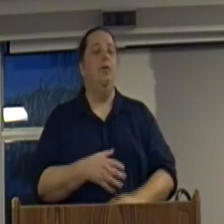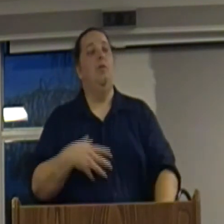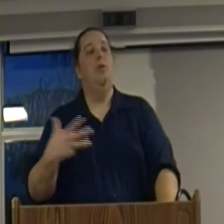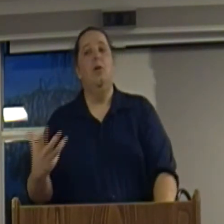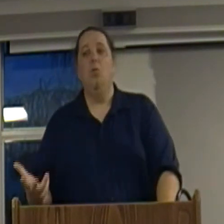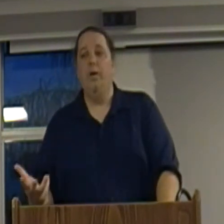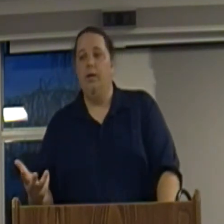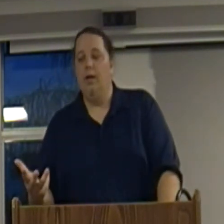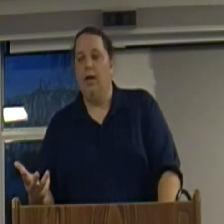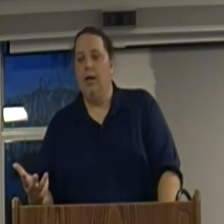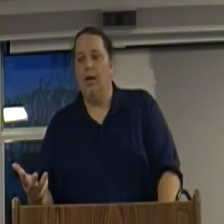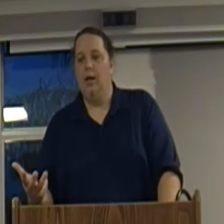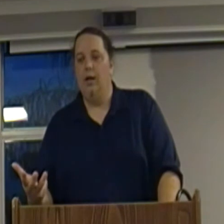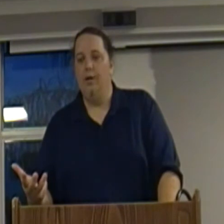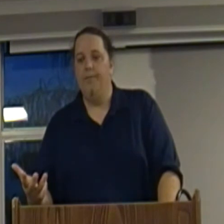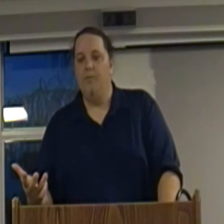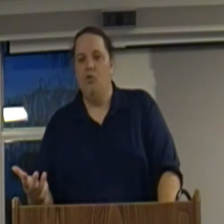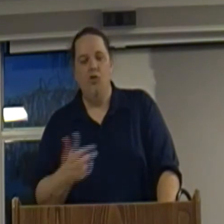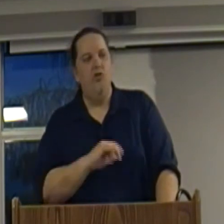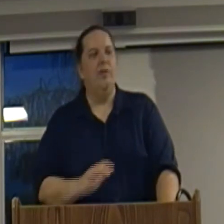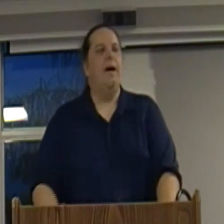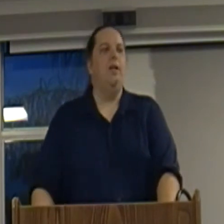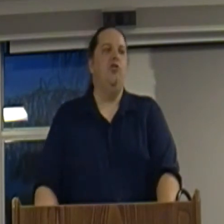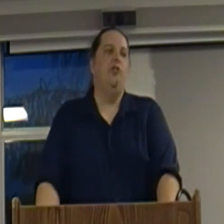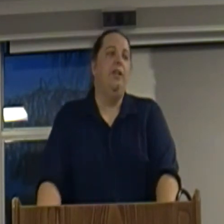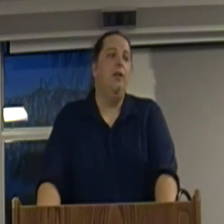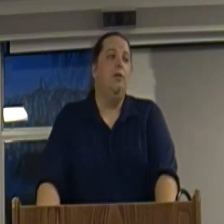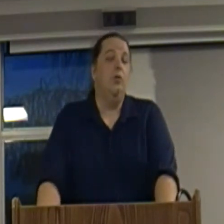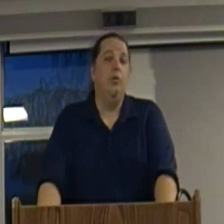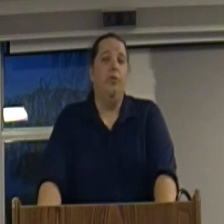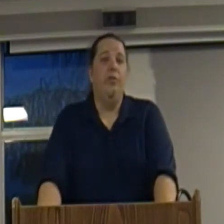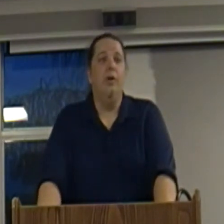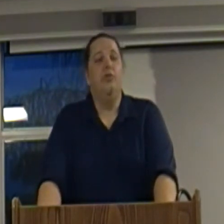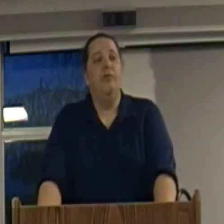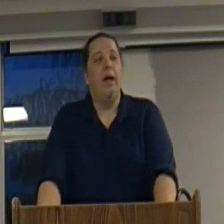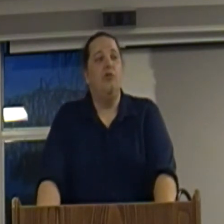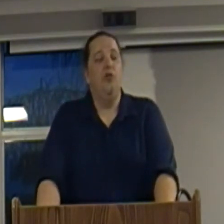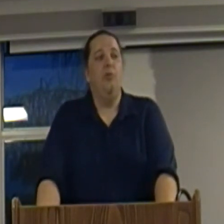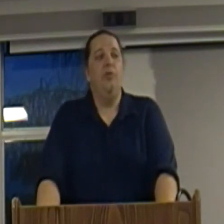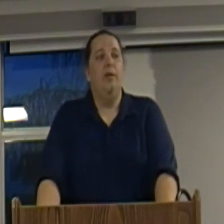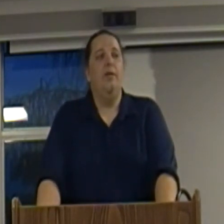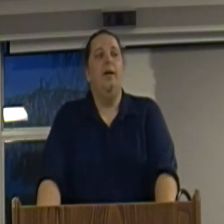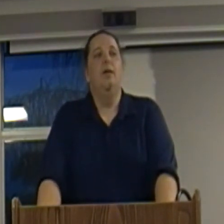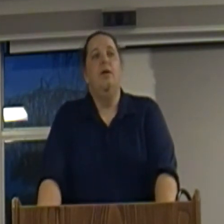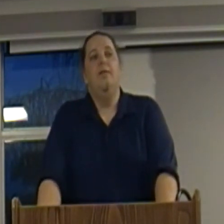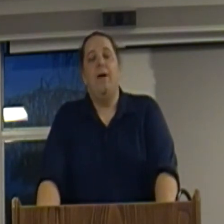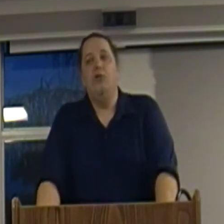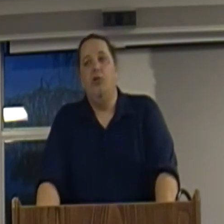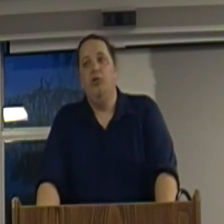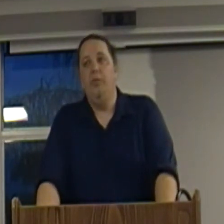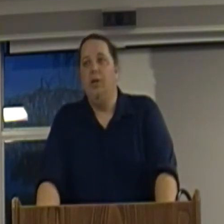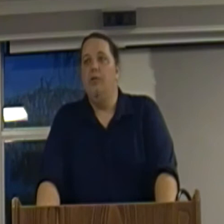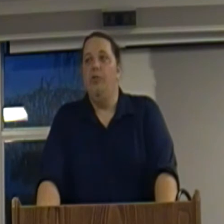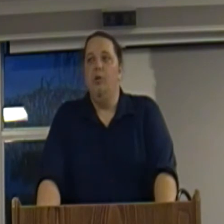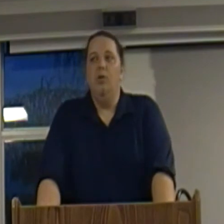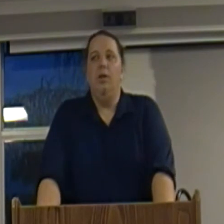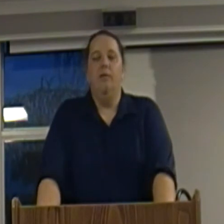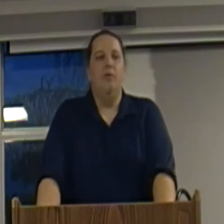when, uh, Giovanni Gentile, who was a theorist of fascism, said that fascism is the unity of